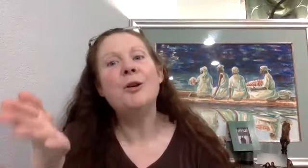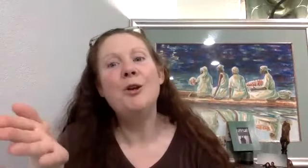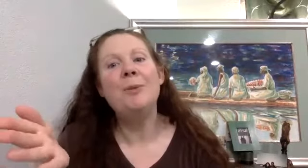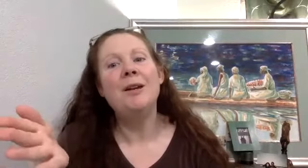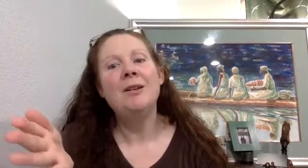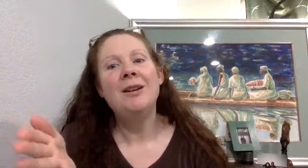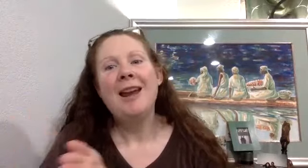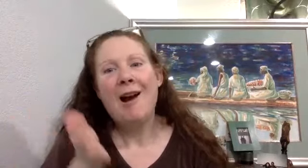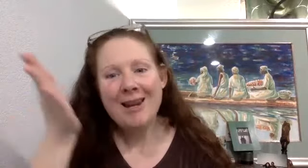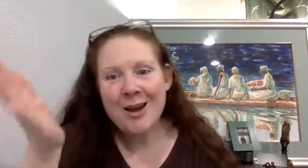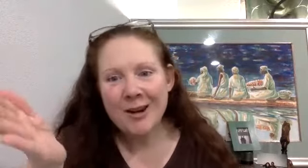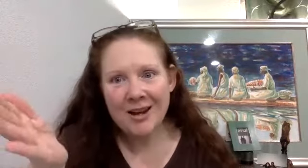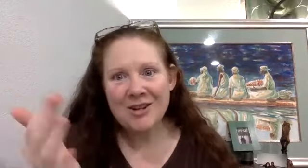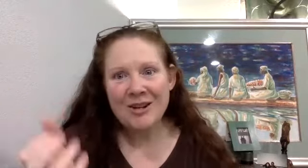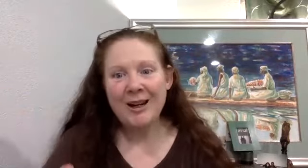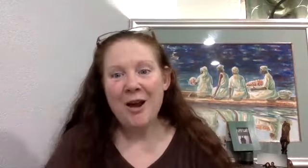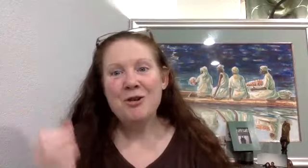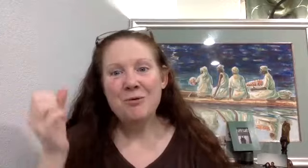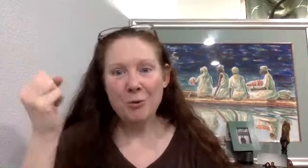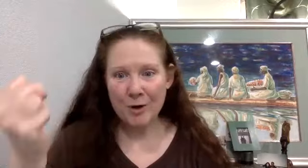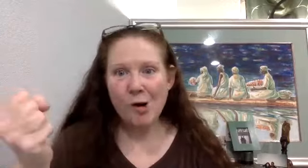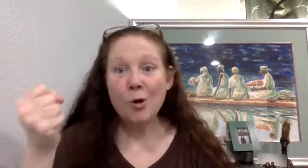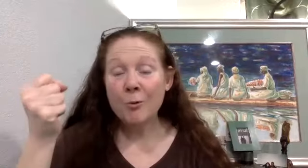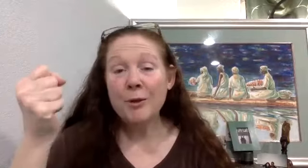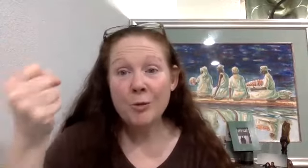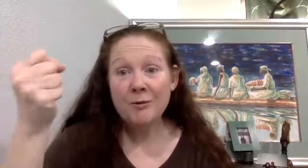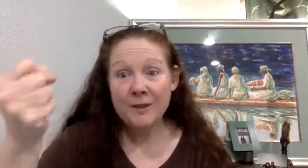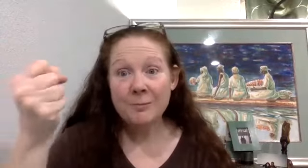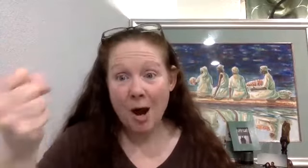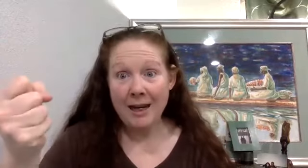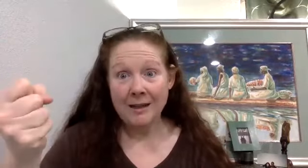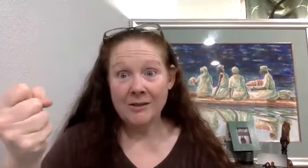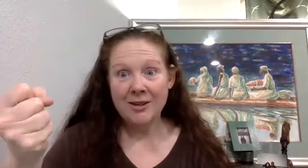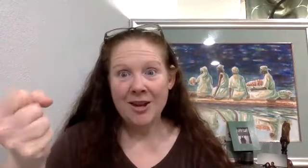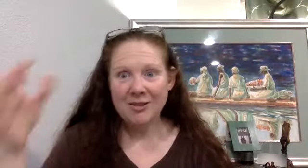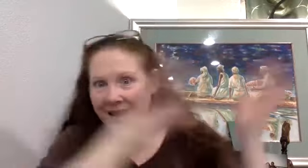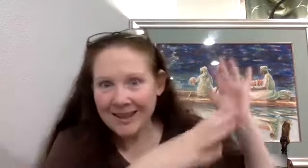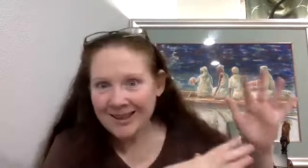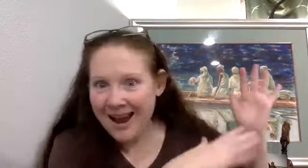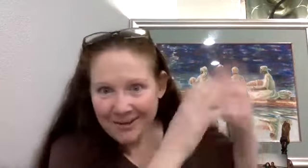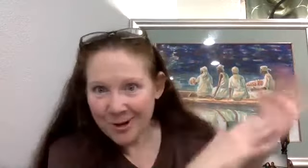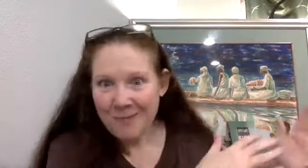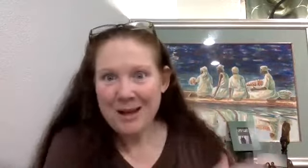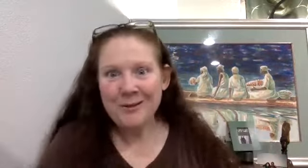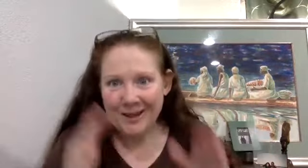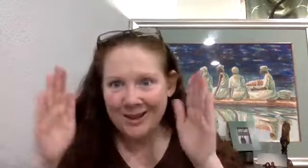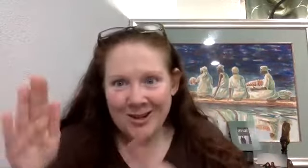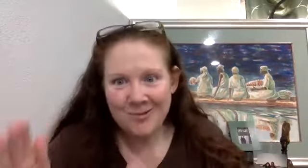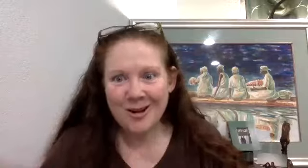human and another country doing real work with human bodies. So I can, I can work on mental fitness and you're working